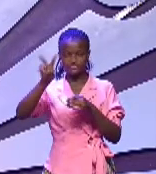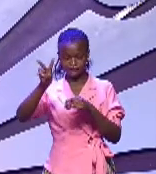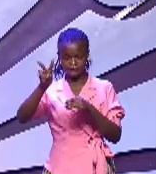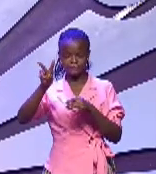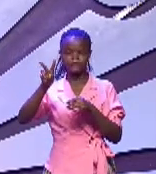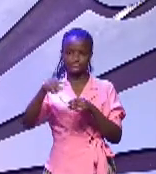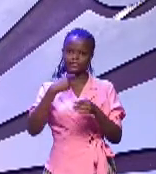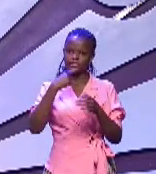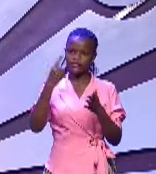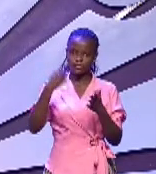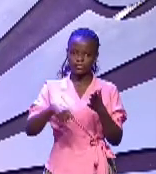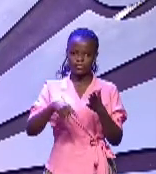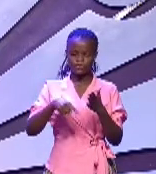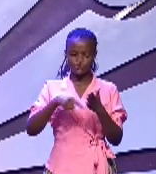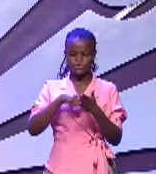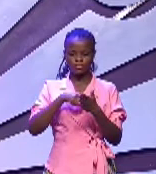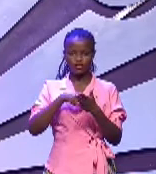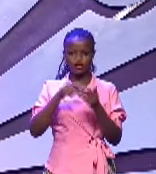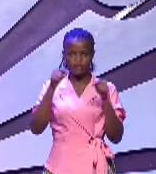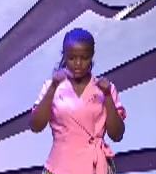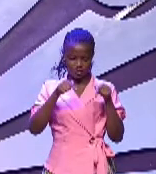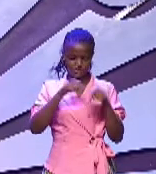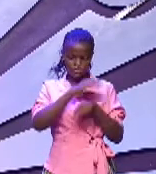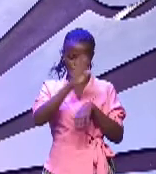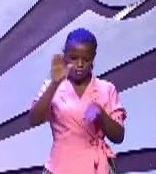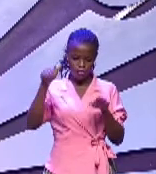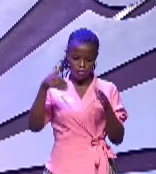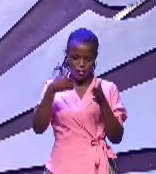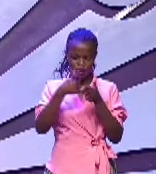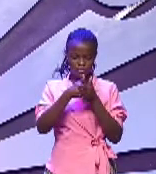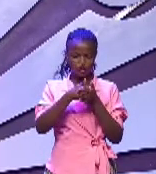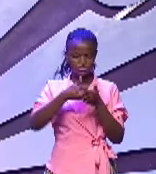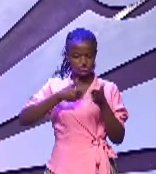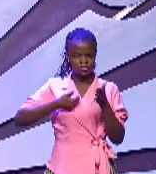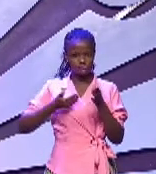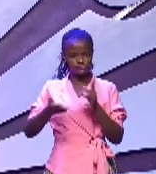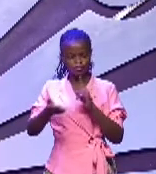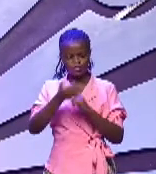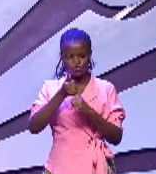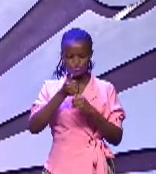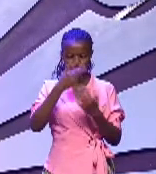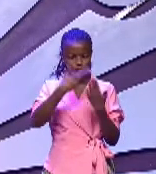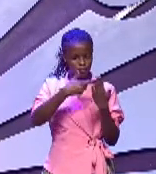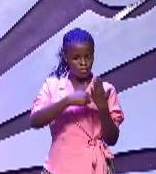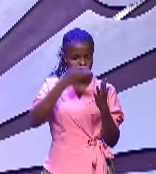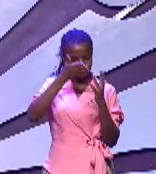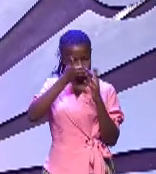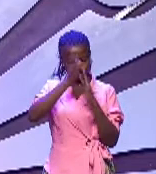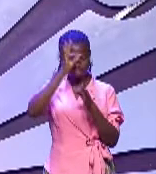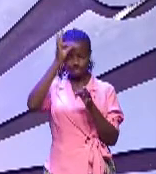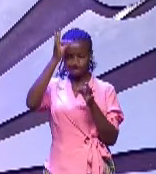It says, oh, and these all, having obtained a good report through faith,